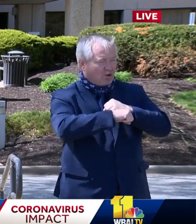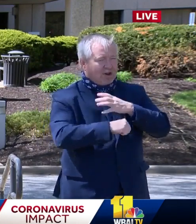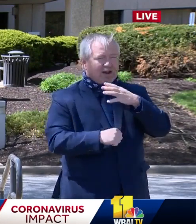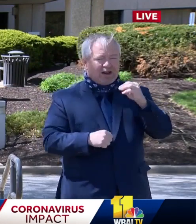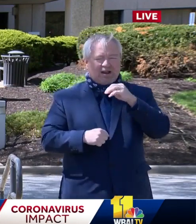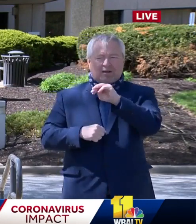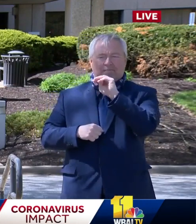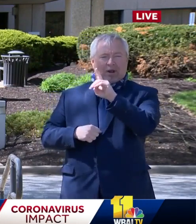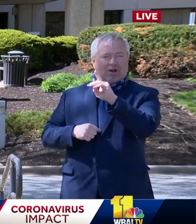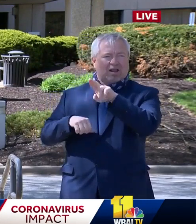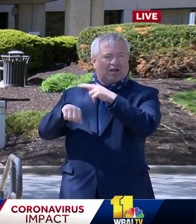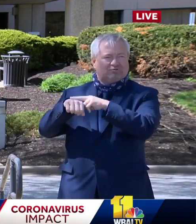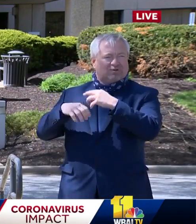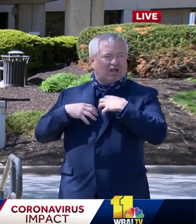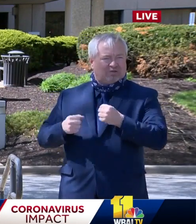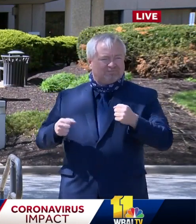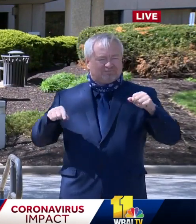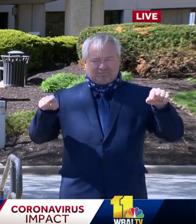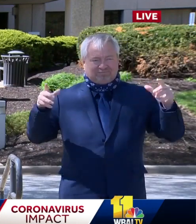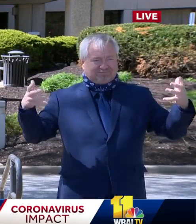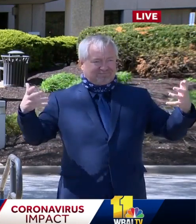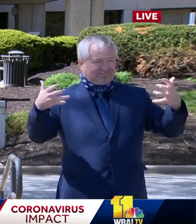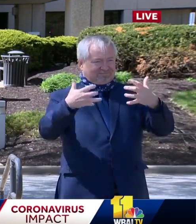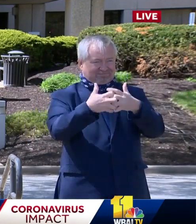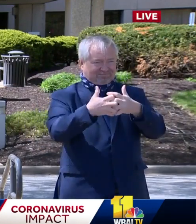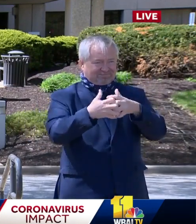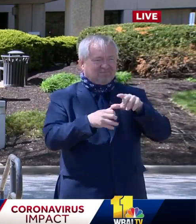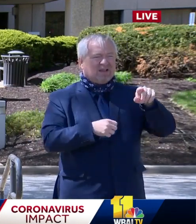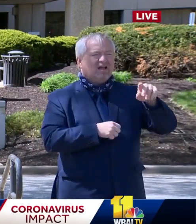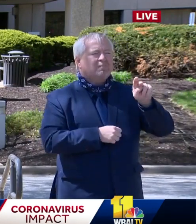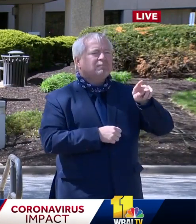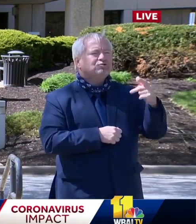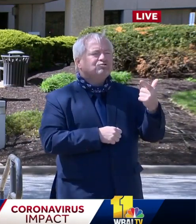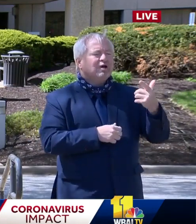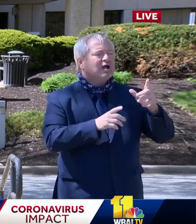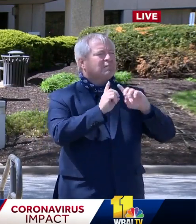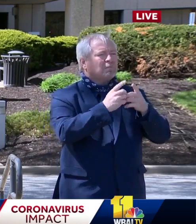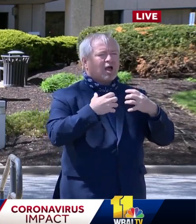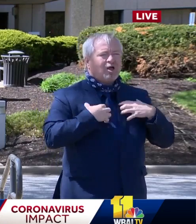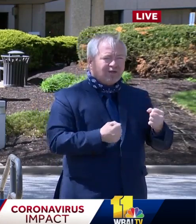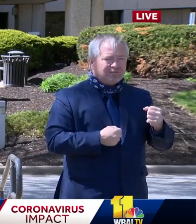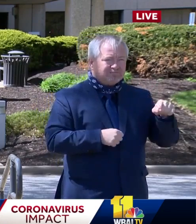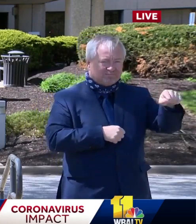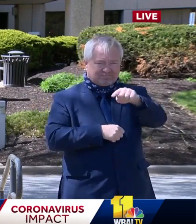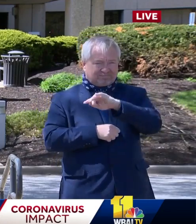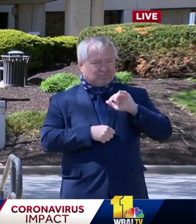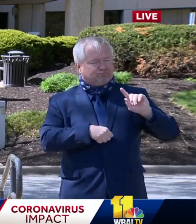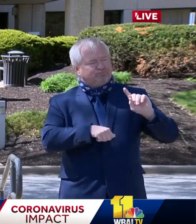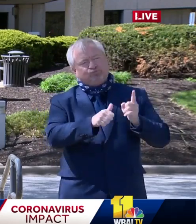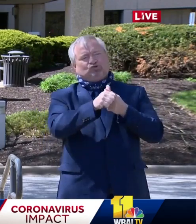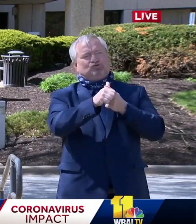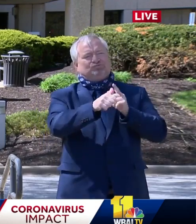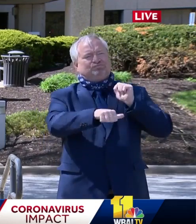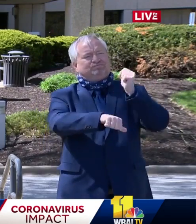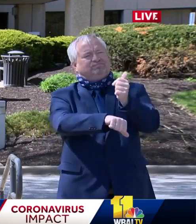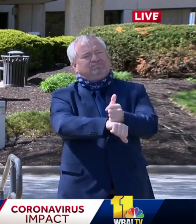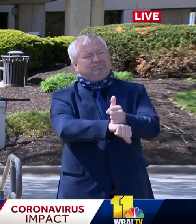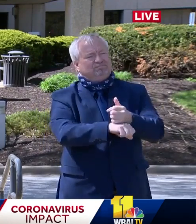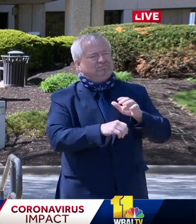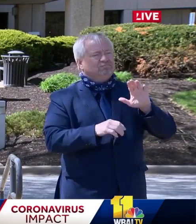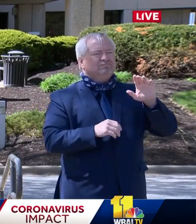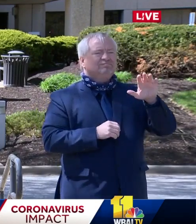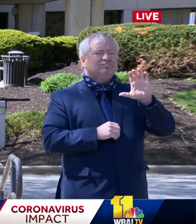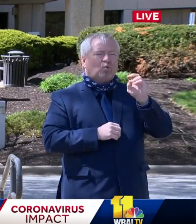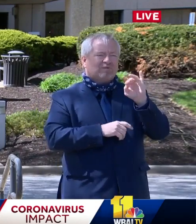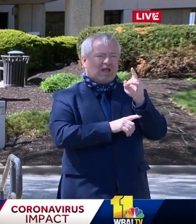Brooks, and the Prince George's County Health Department established the state's very first coronavirus drive-through